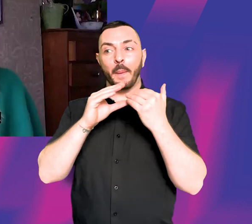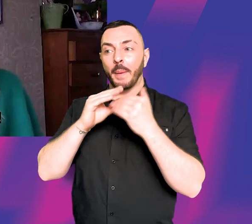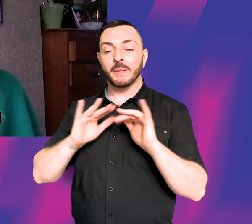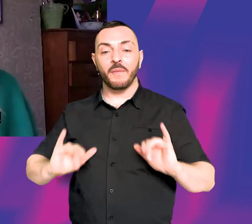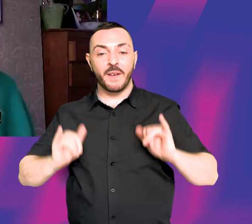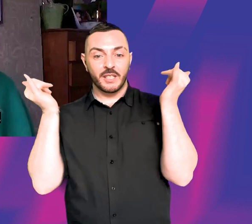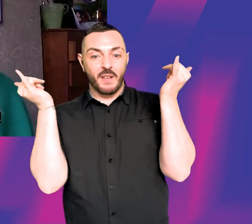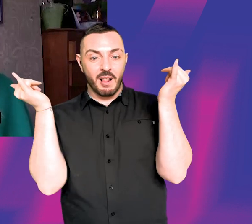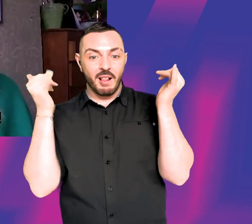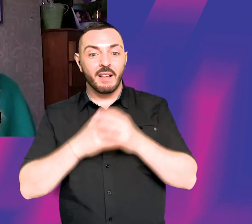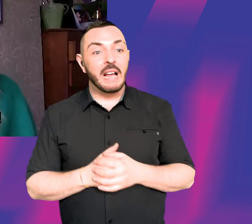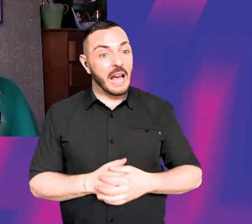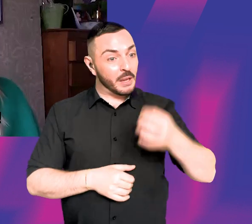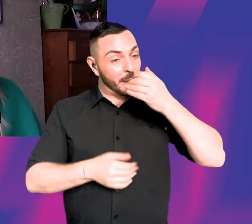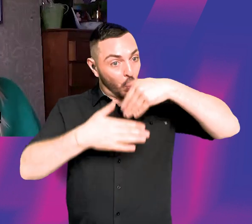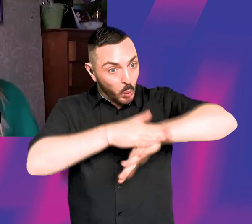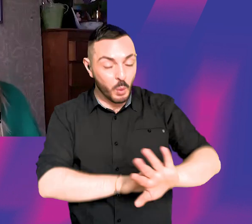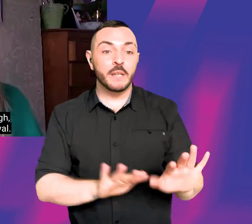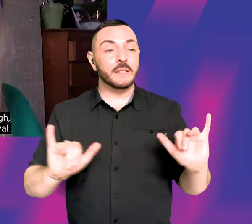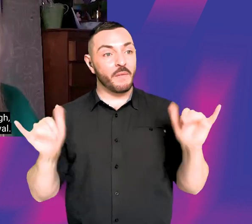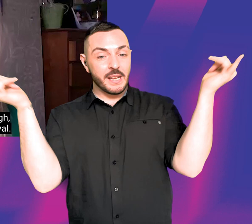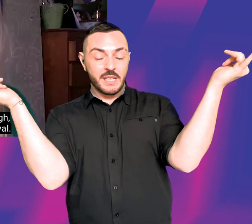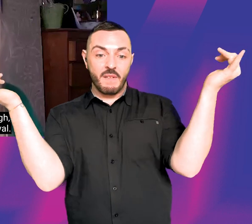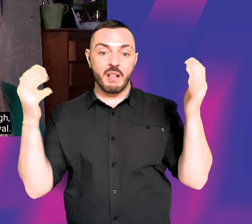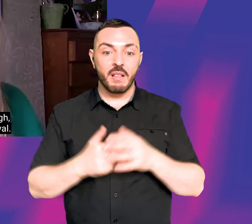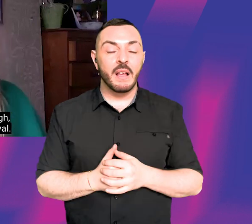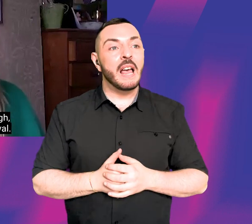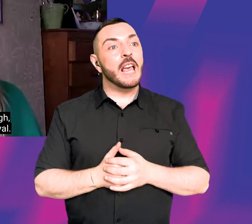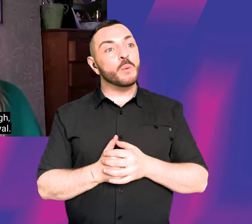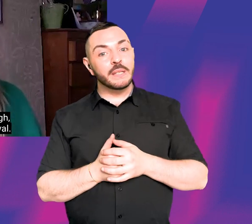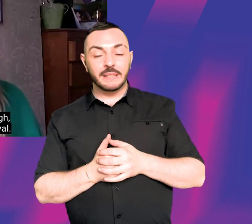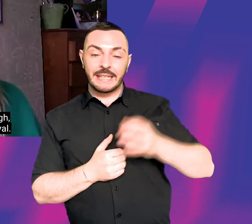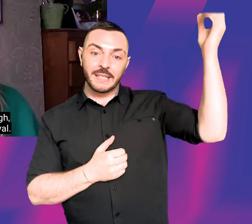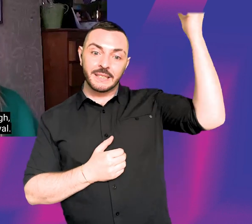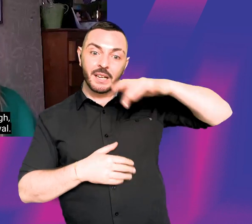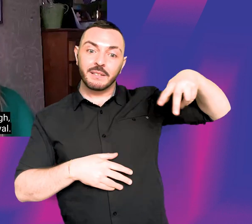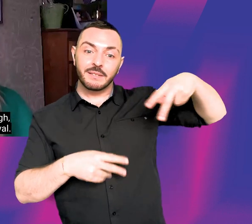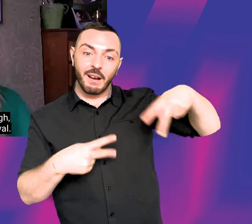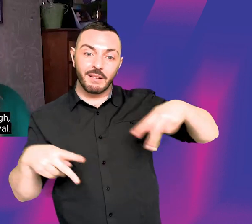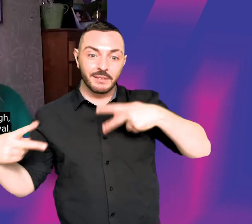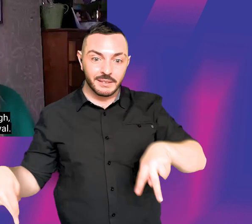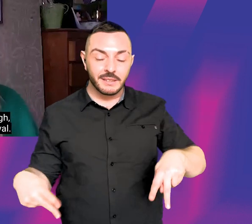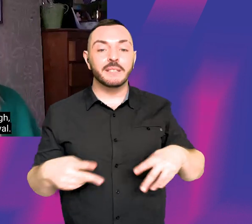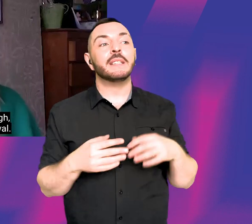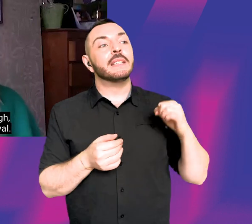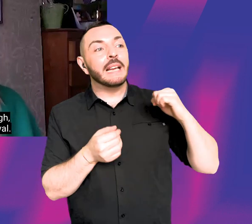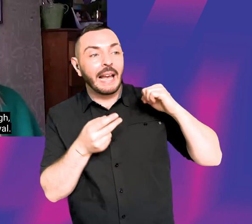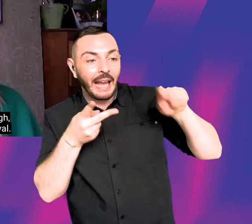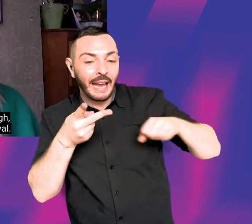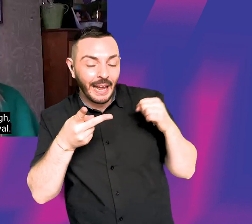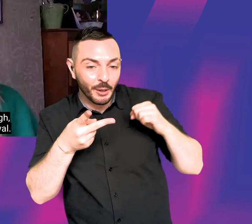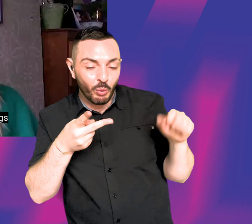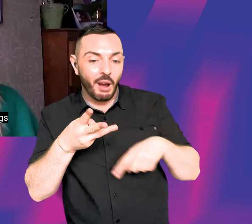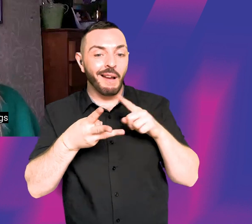got into some festivals, which was amazing. It was in Sundance, was in Edinburgh, it was in the London Short Film Festival.